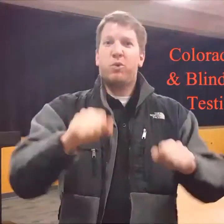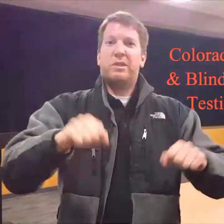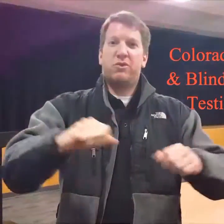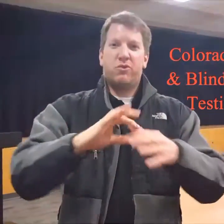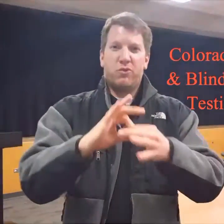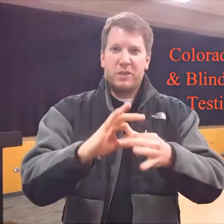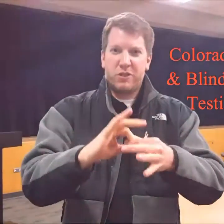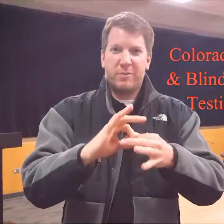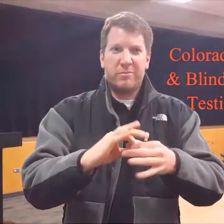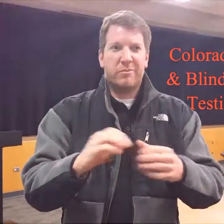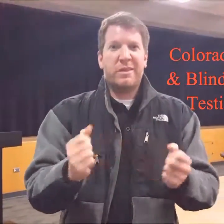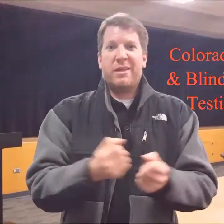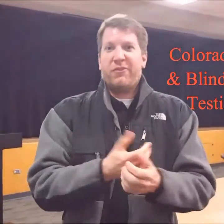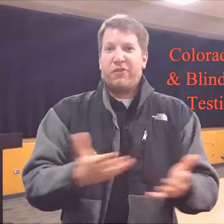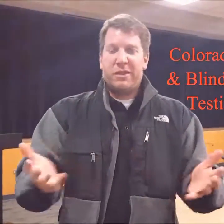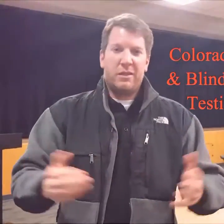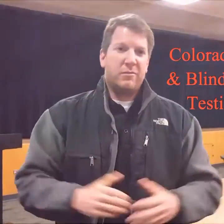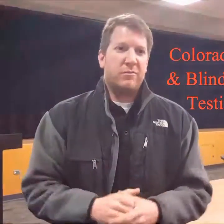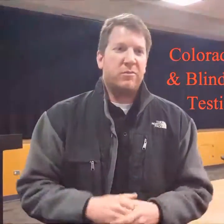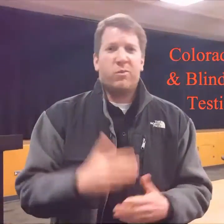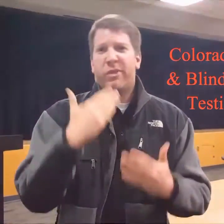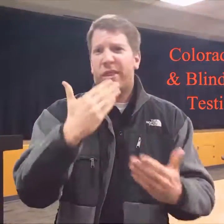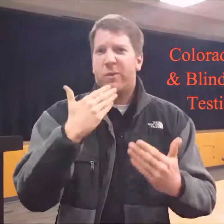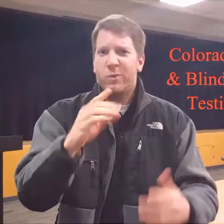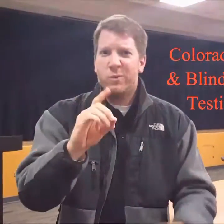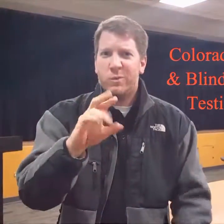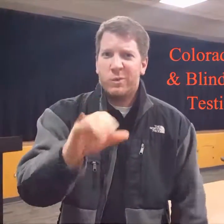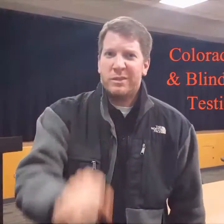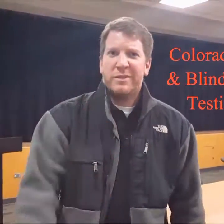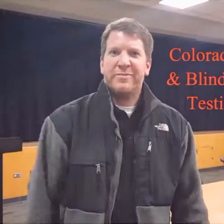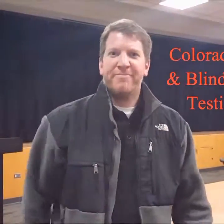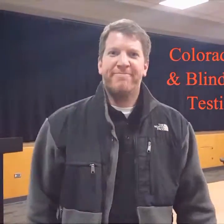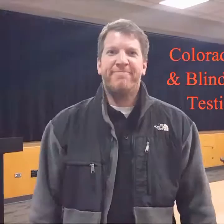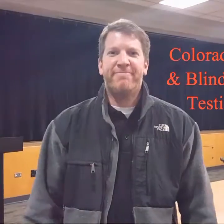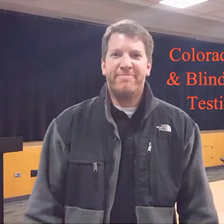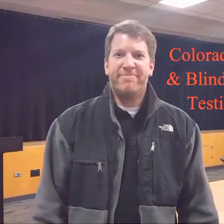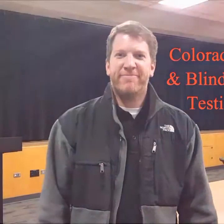decision and their potential relationships in the future. So thank you so much, Doris.